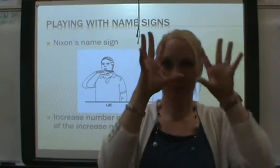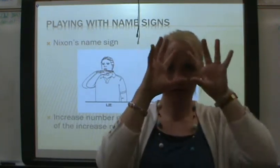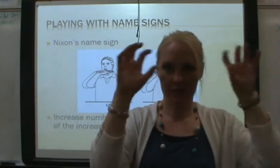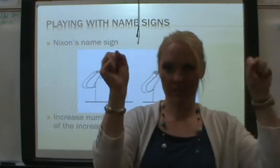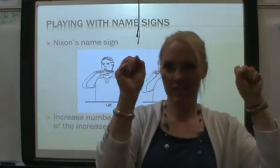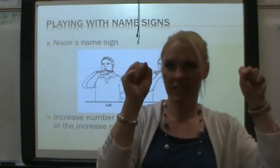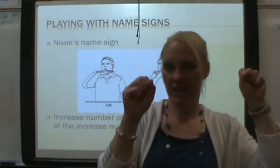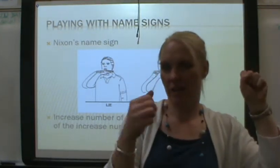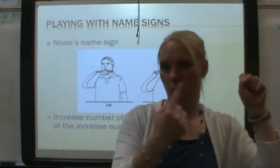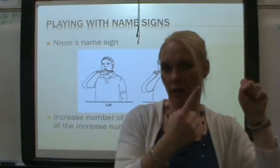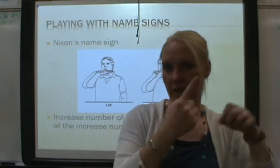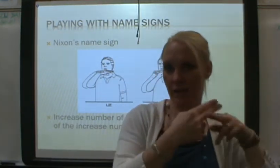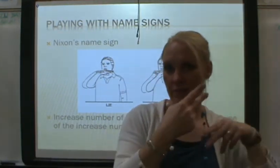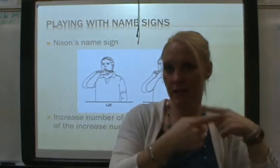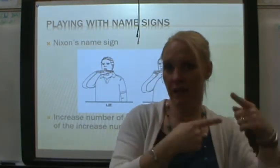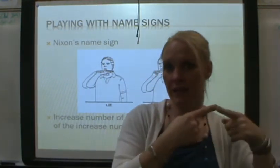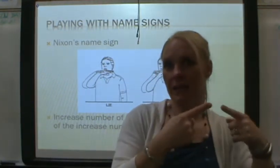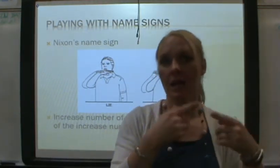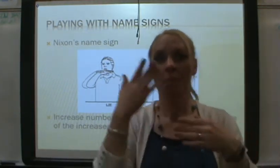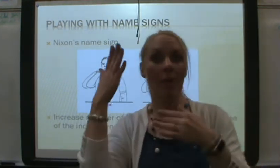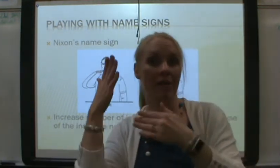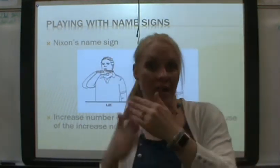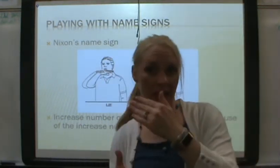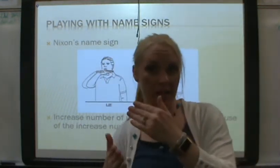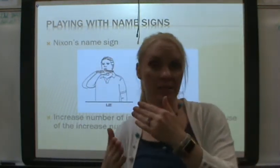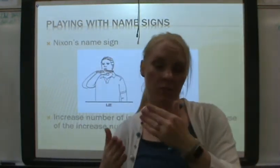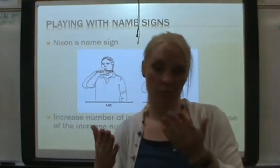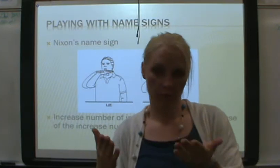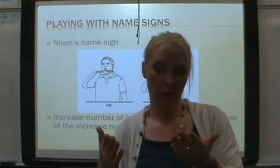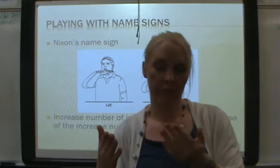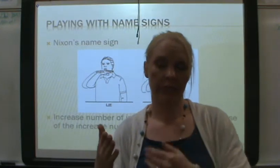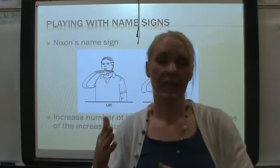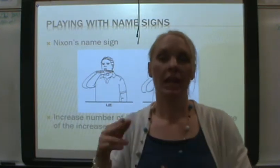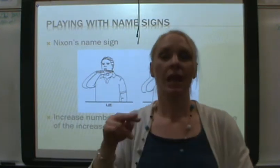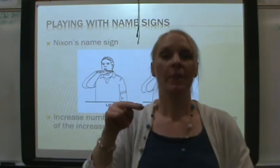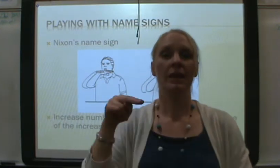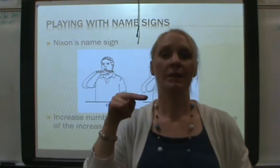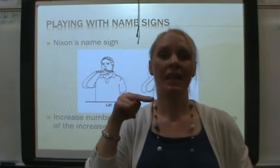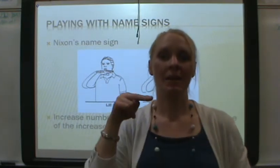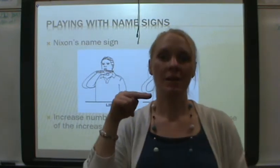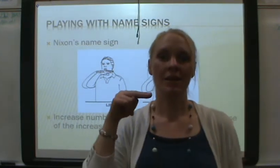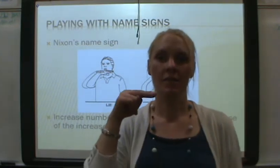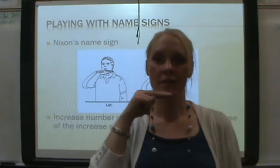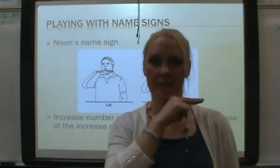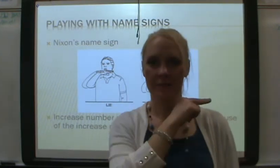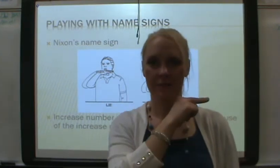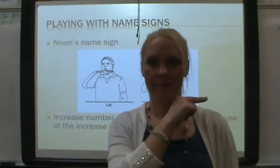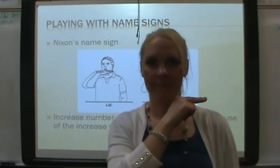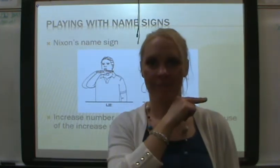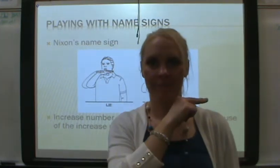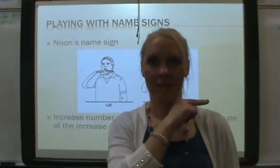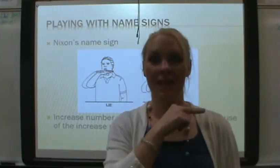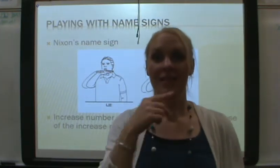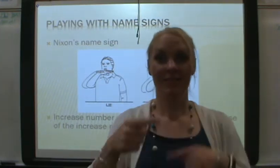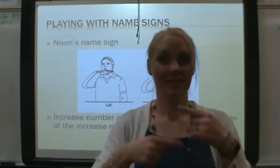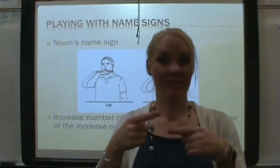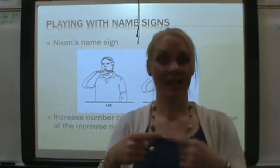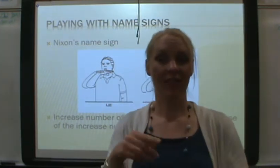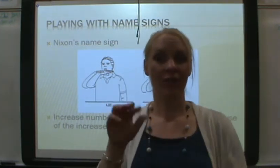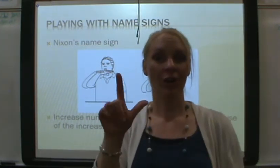presidency, he had one name sign. But, by the end, with Watergate. Then, it became this. This is sign for